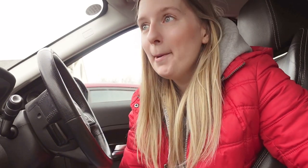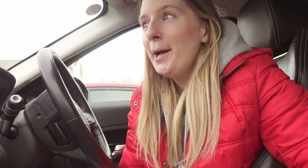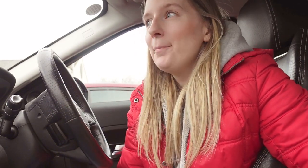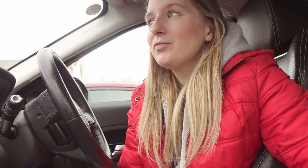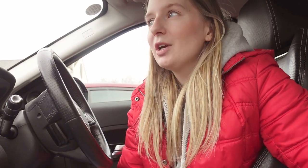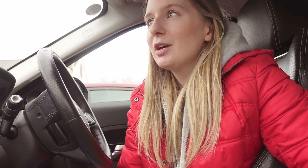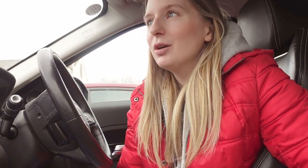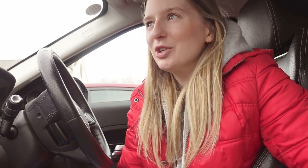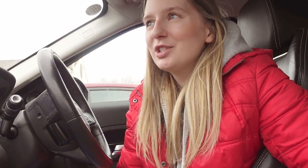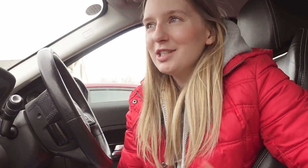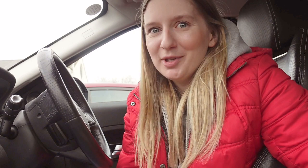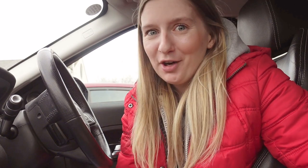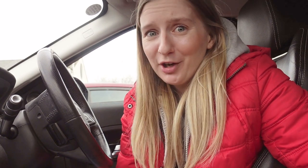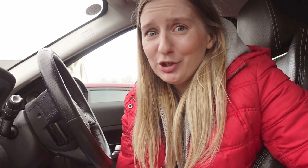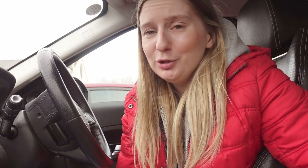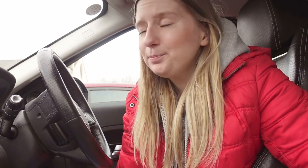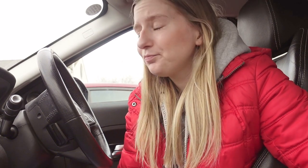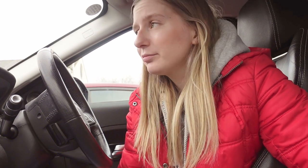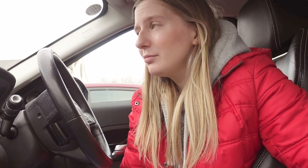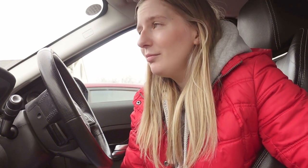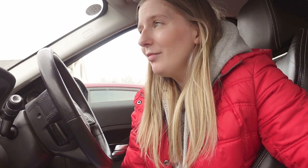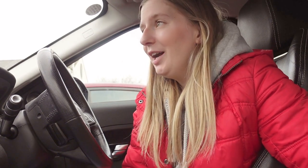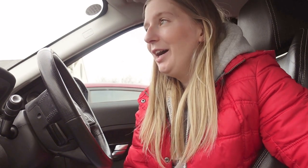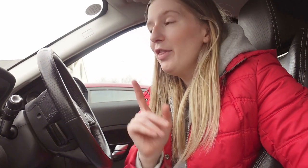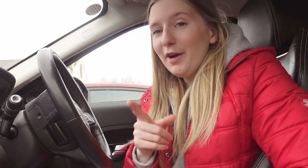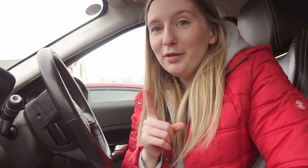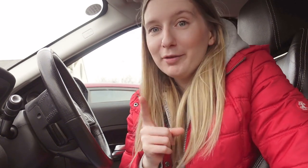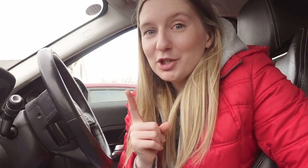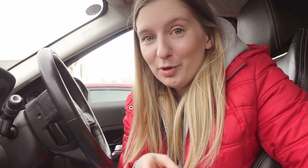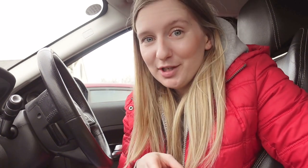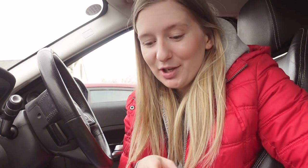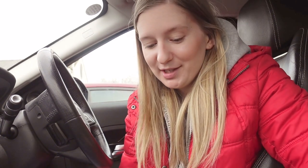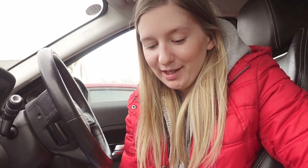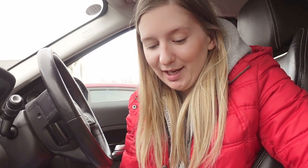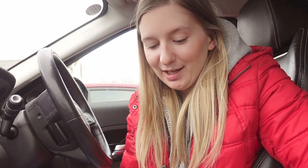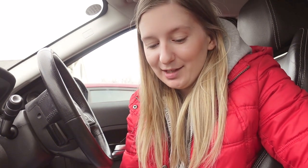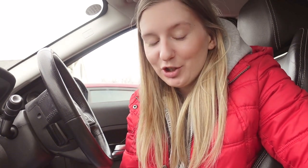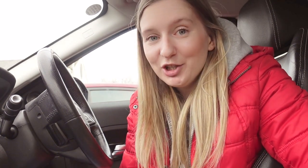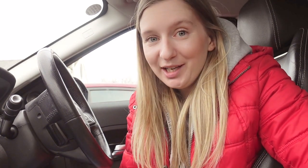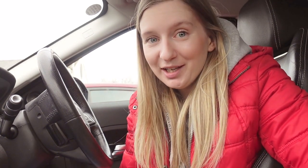which is a bit terrifying too and then the final thing which is the most interesting is changing gear